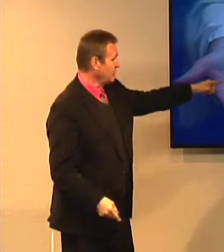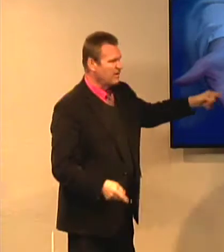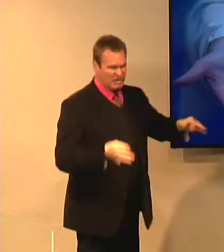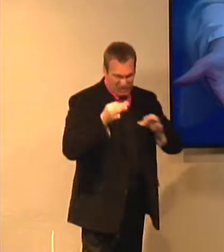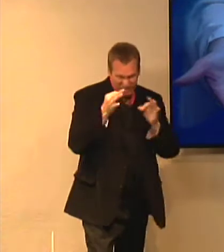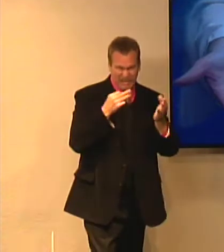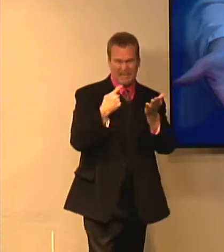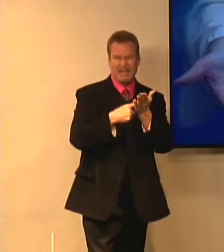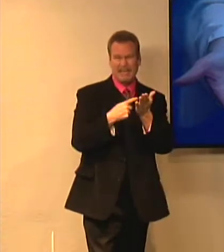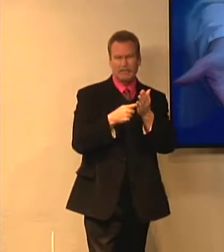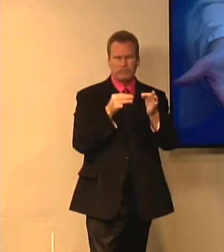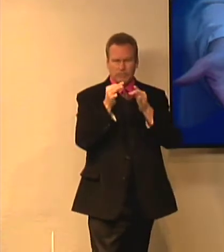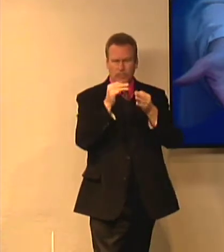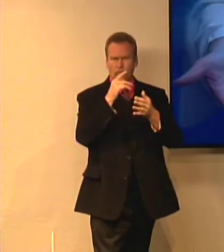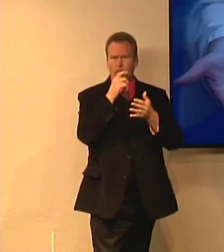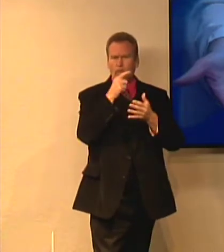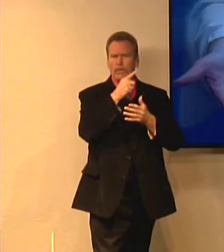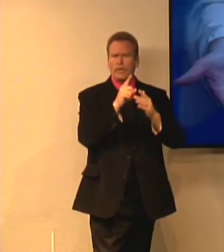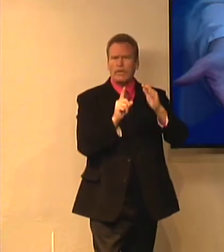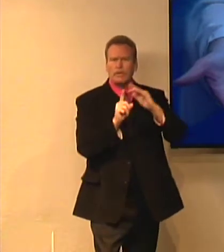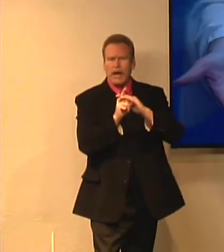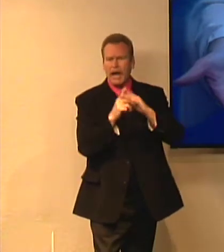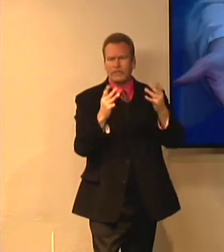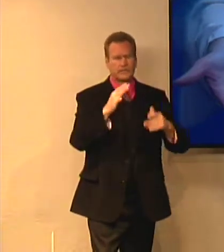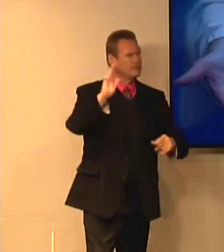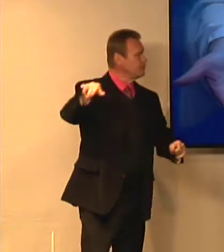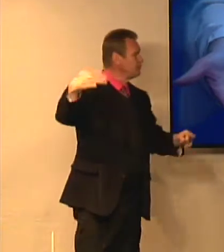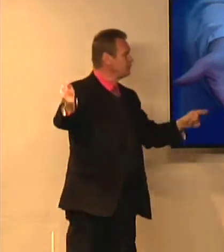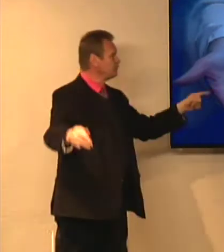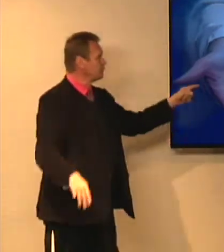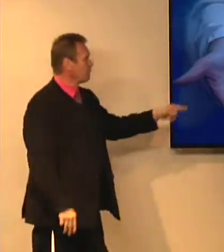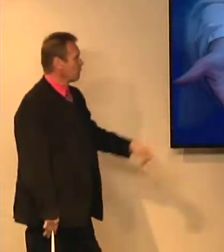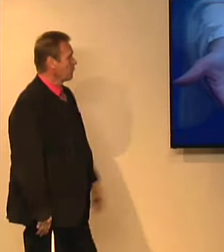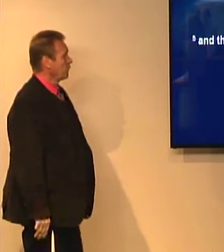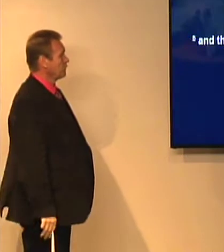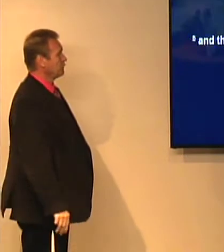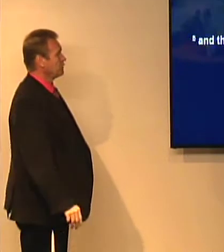5 through 11, he talks about the facts.